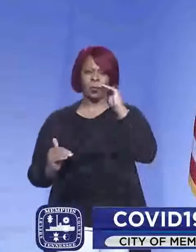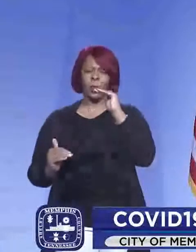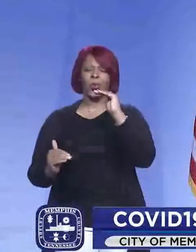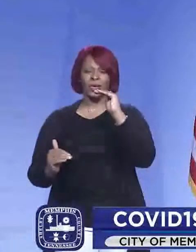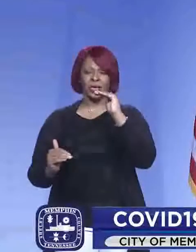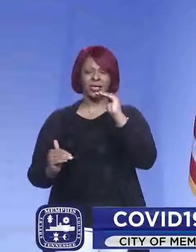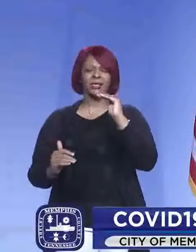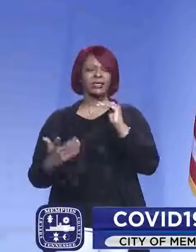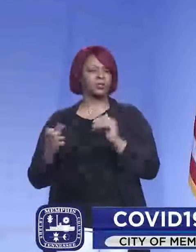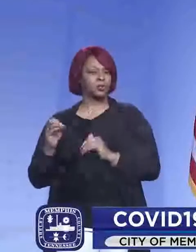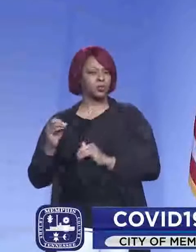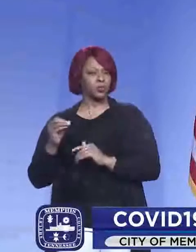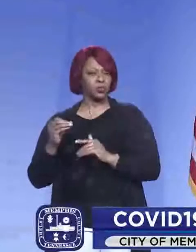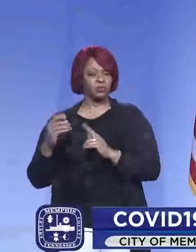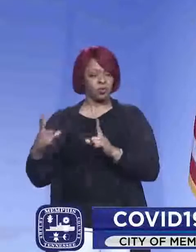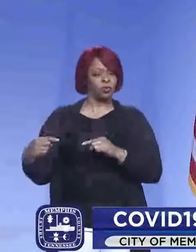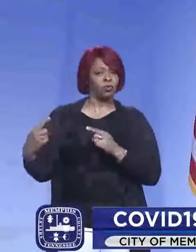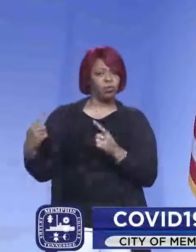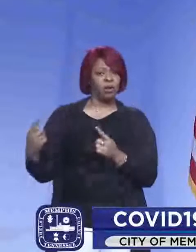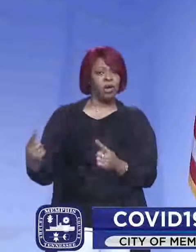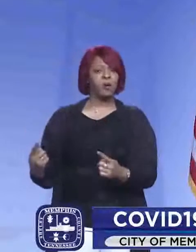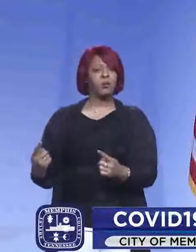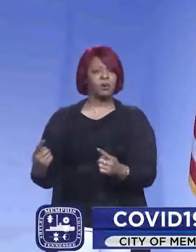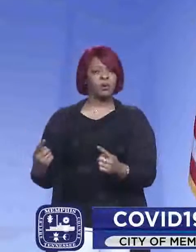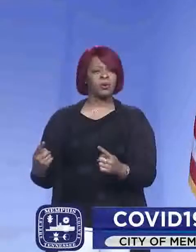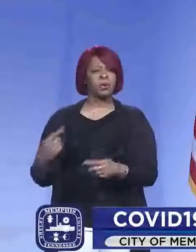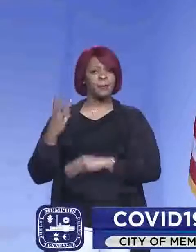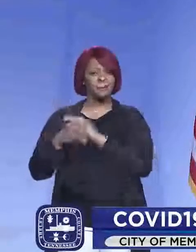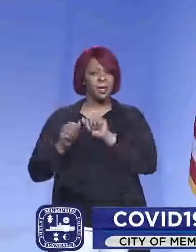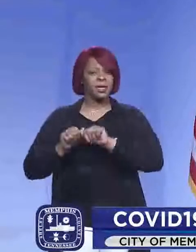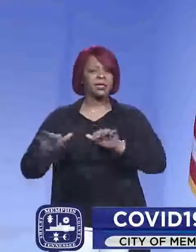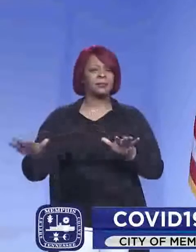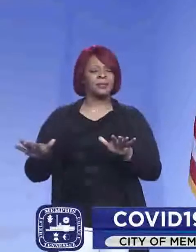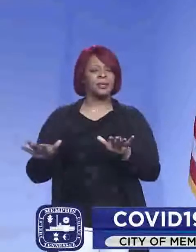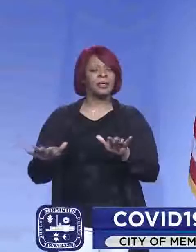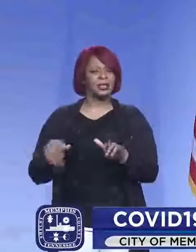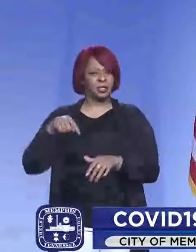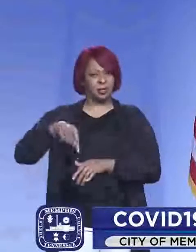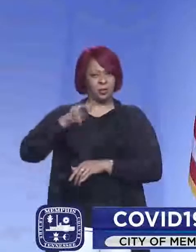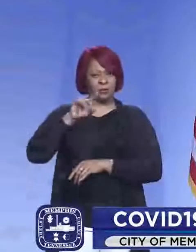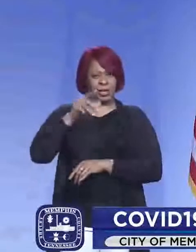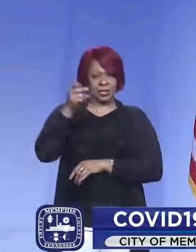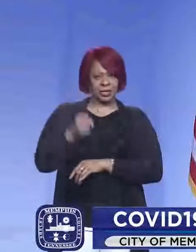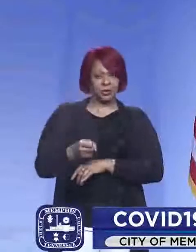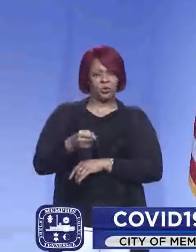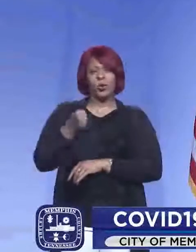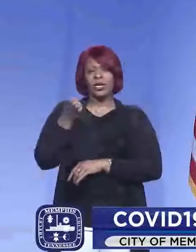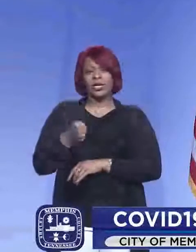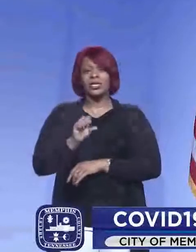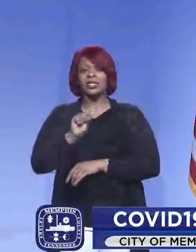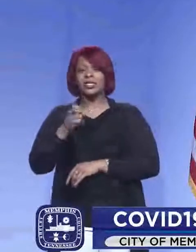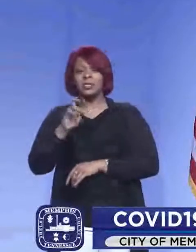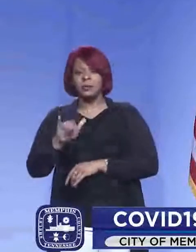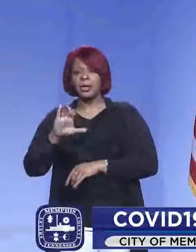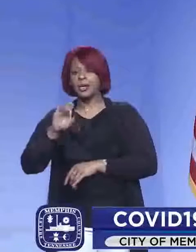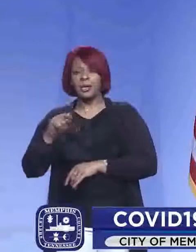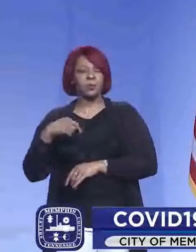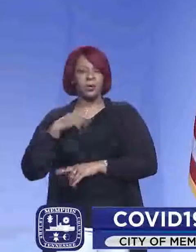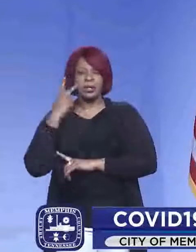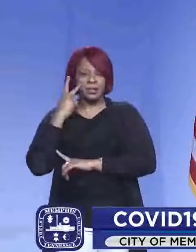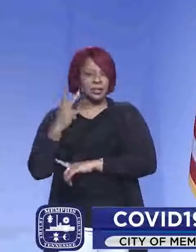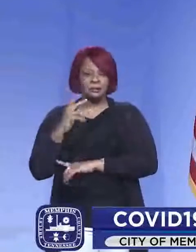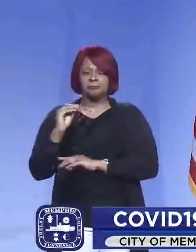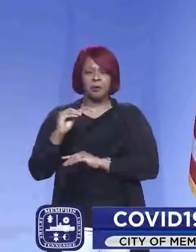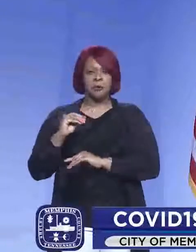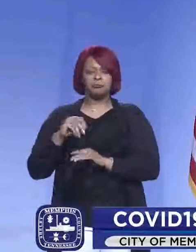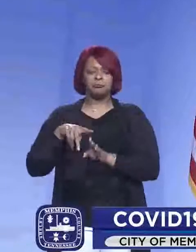And so throughout the pandemic here, at least in the Mid-South or at least in Shelby County, we have not seen a